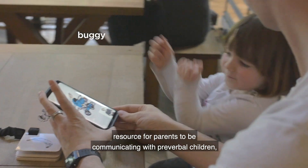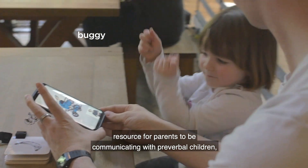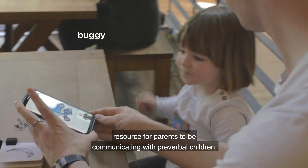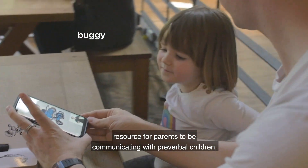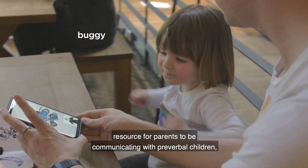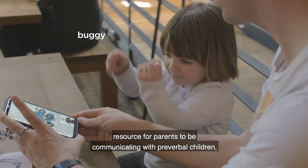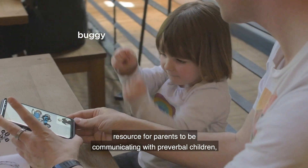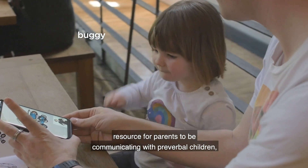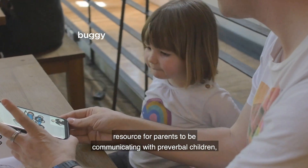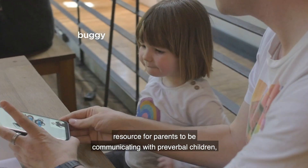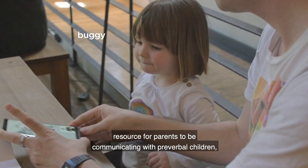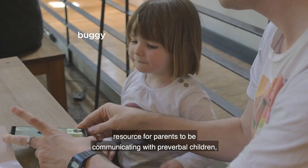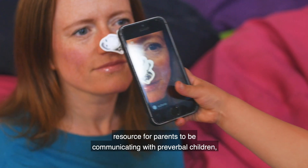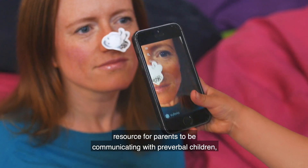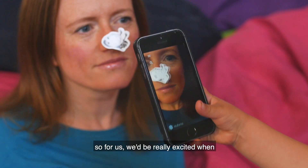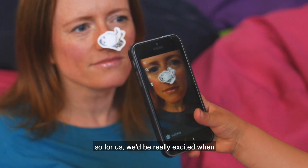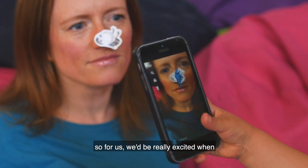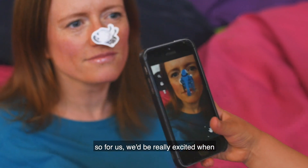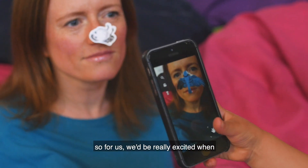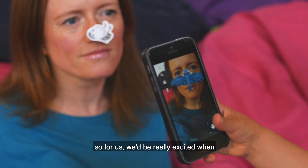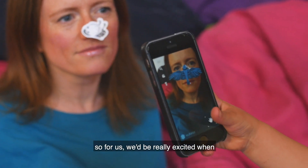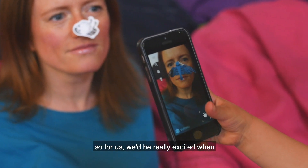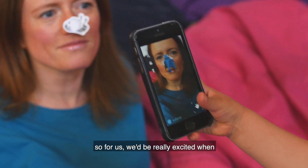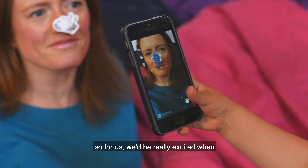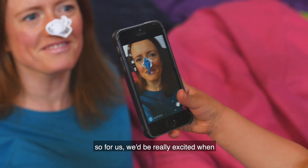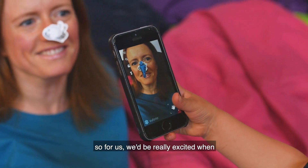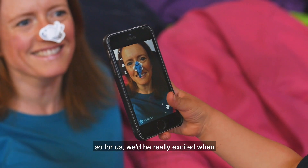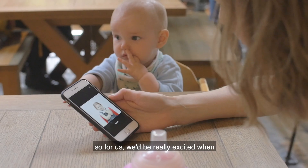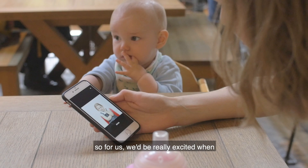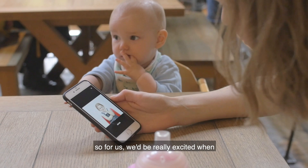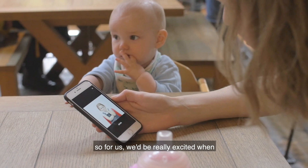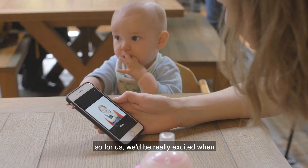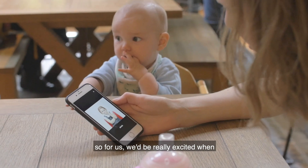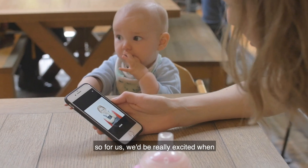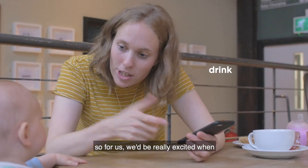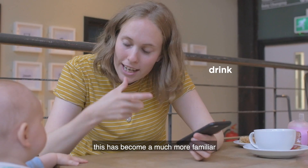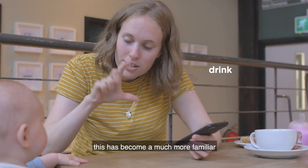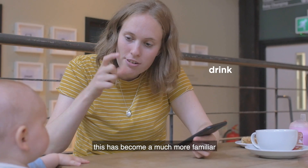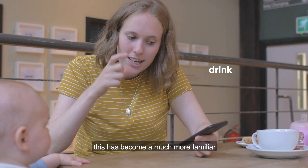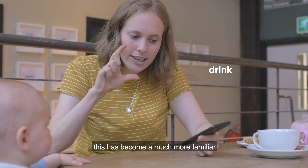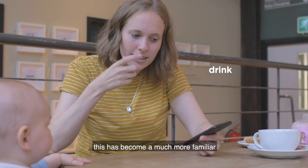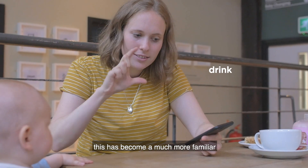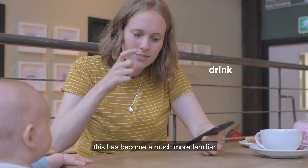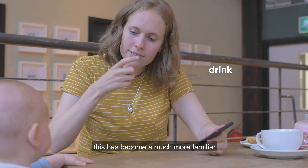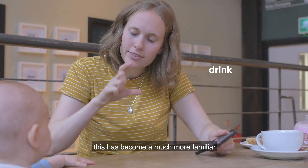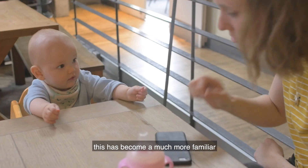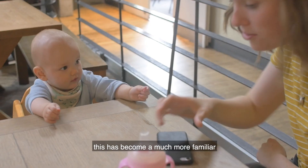communicating with people. So for us, we'd be really excited when this has become a much